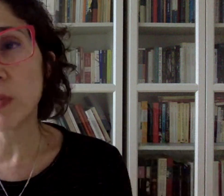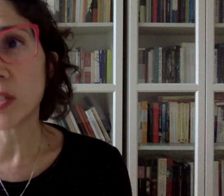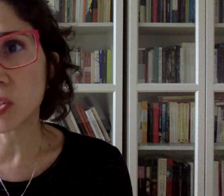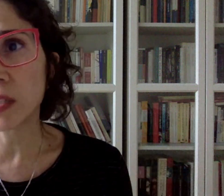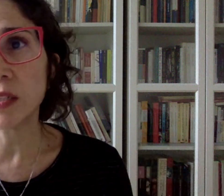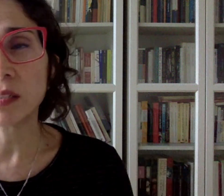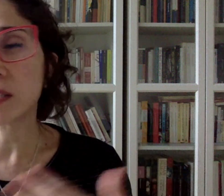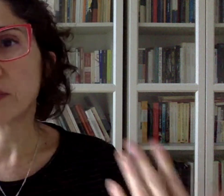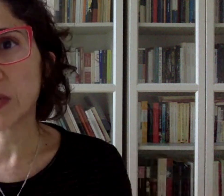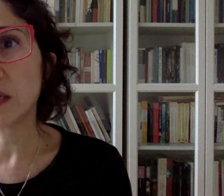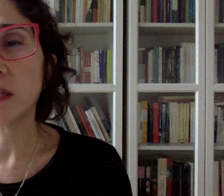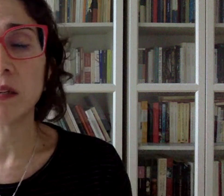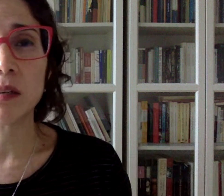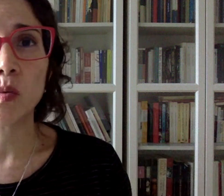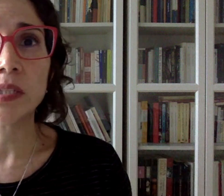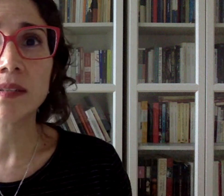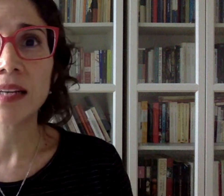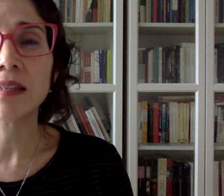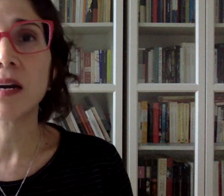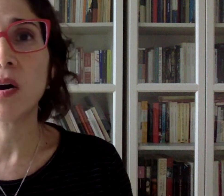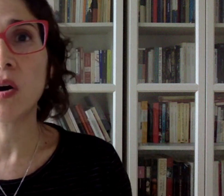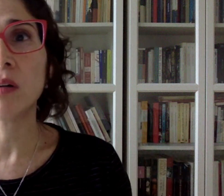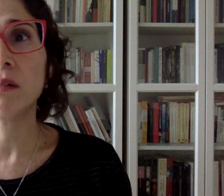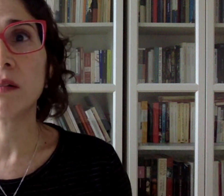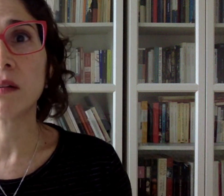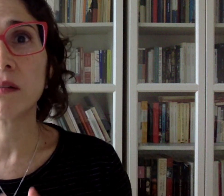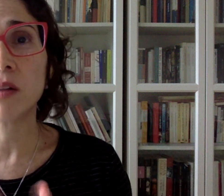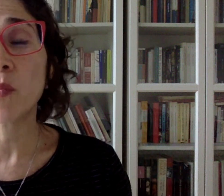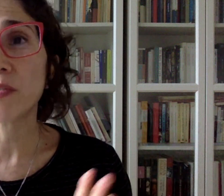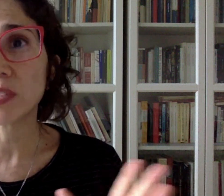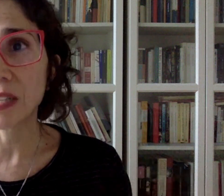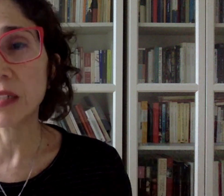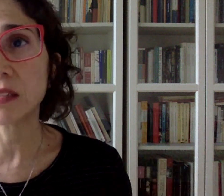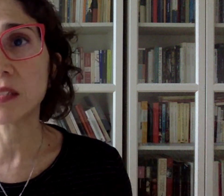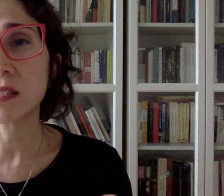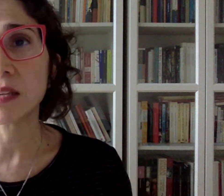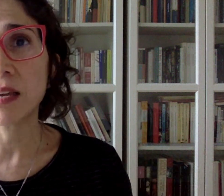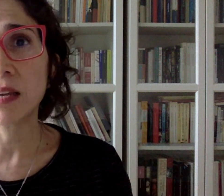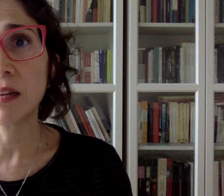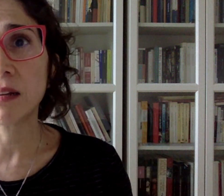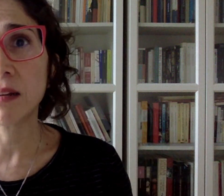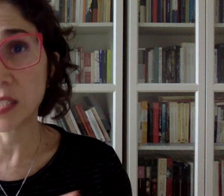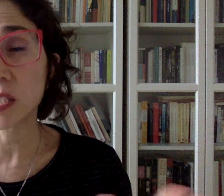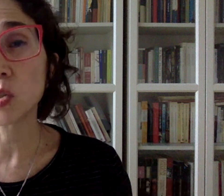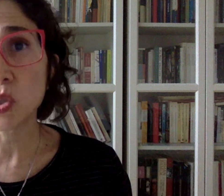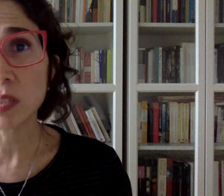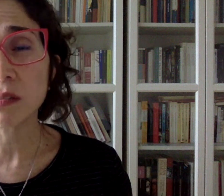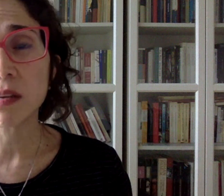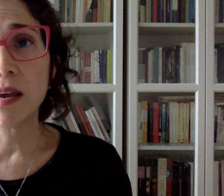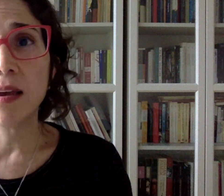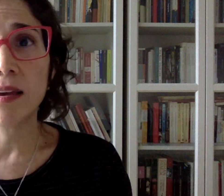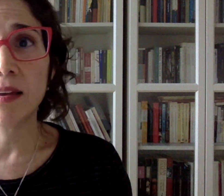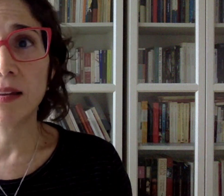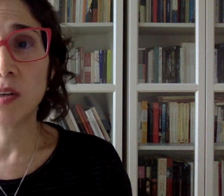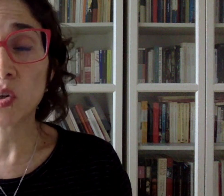extremely concerned, as everybody, with the data on the number of fatalities in institutions